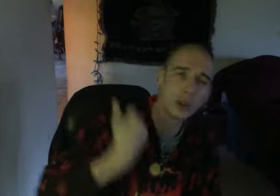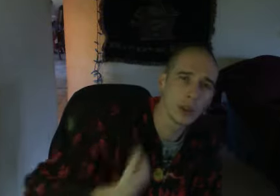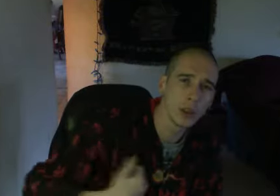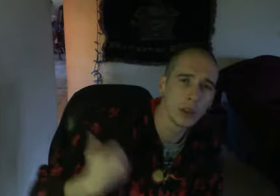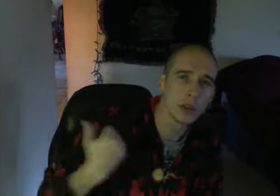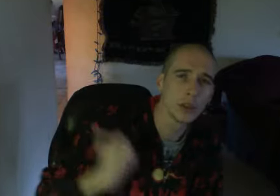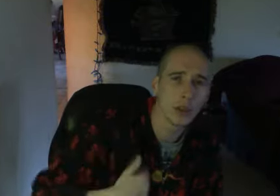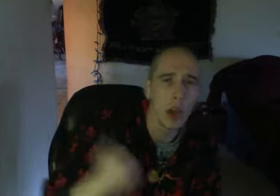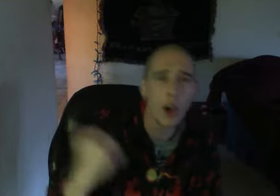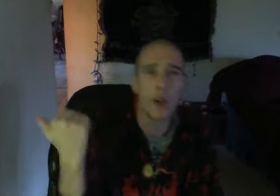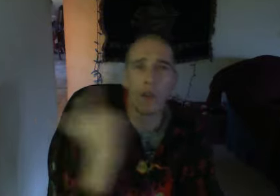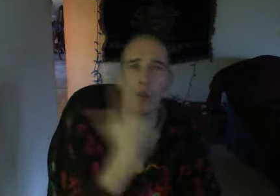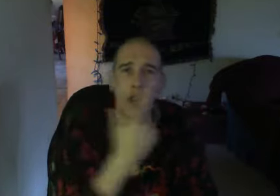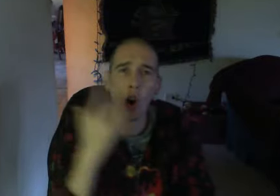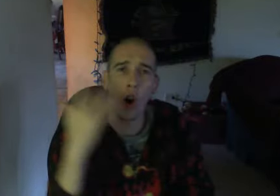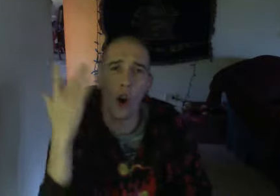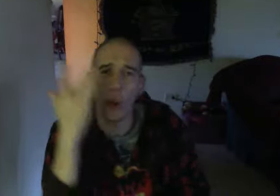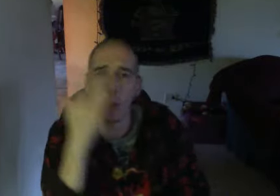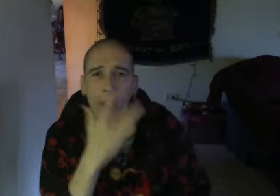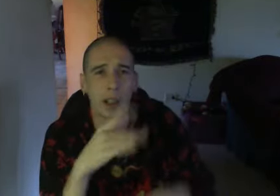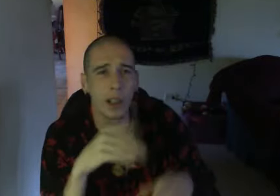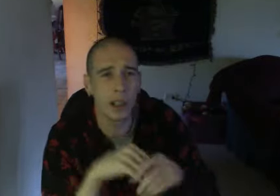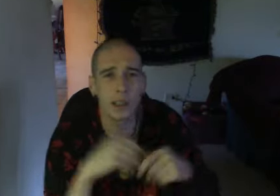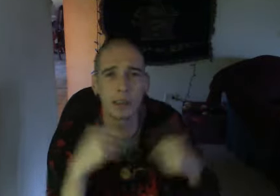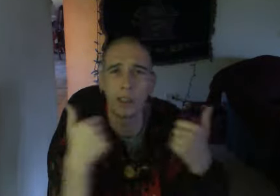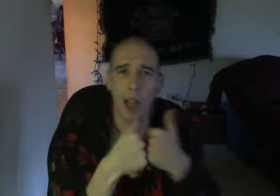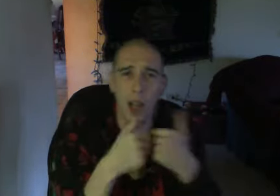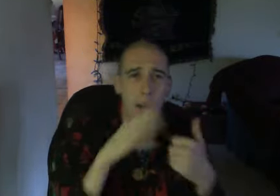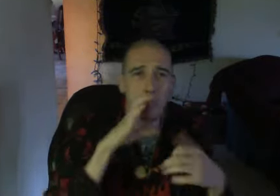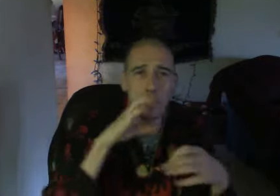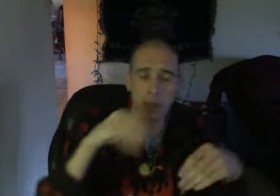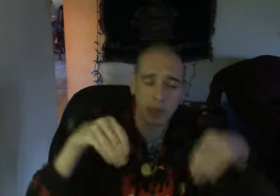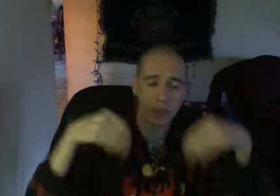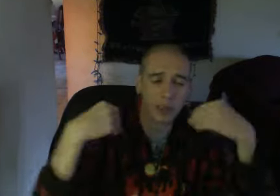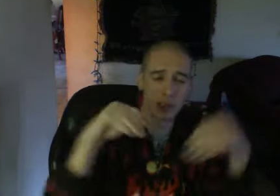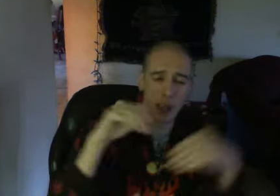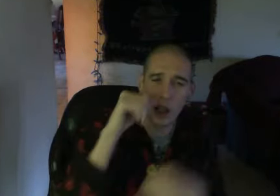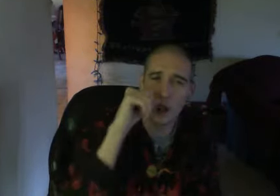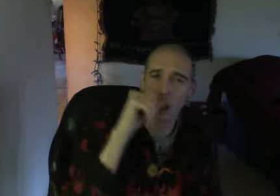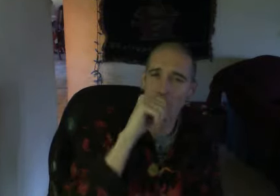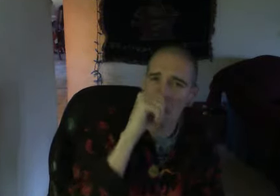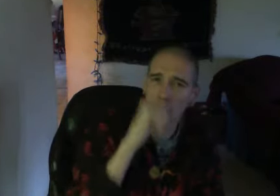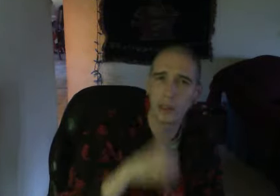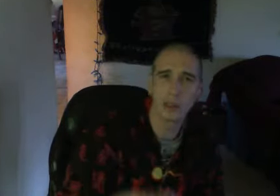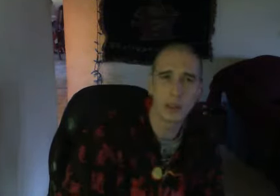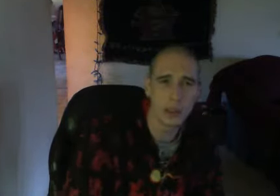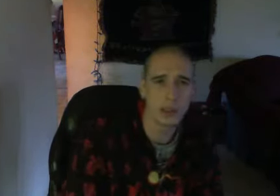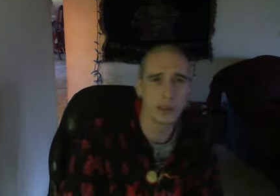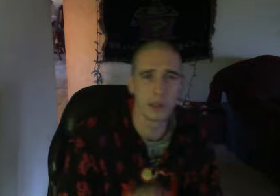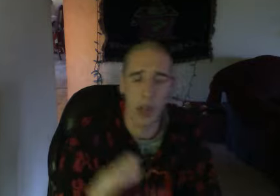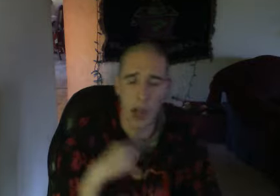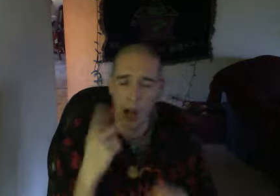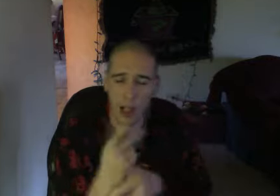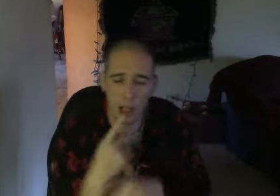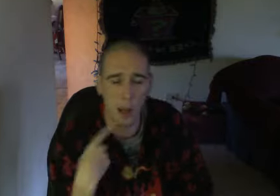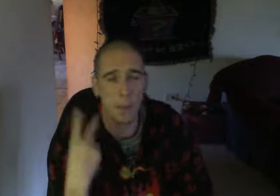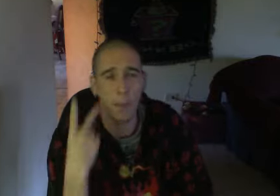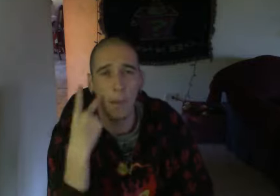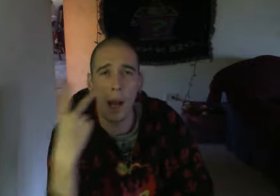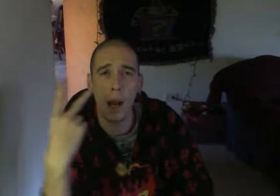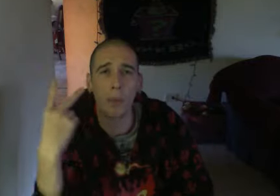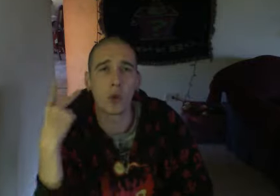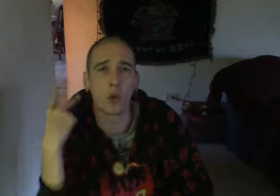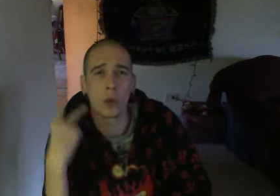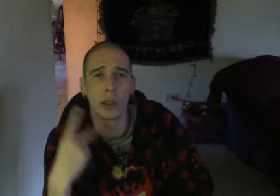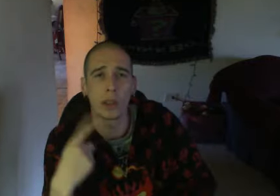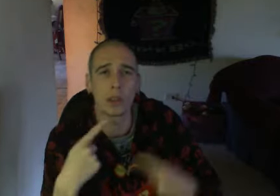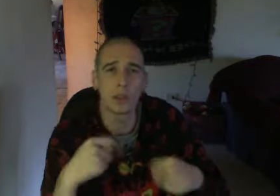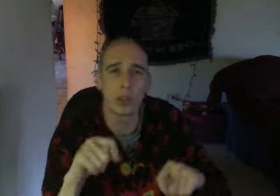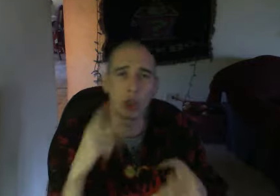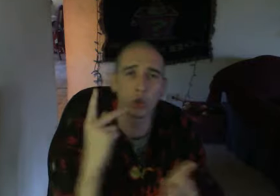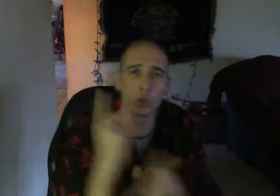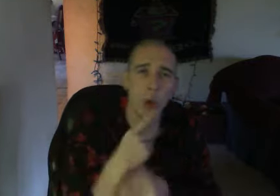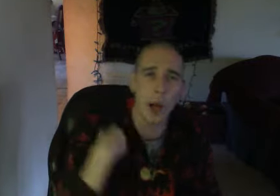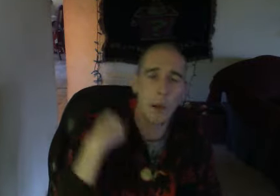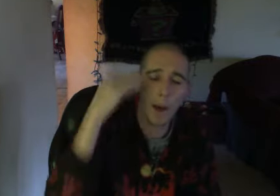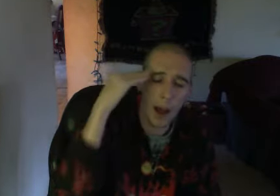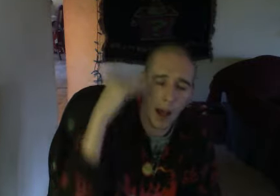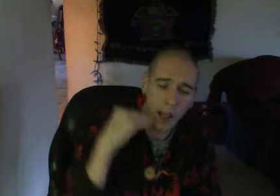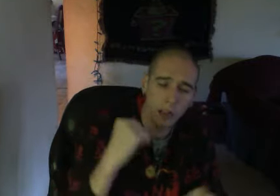real deeds For all the niggas in the game That you selling me I keep my memories Try to keep my head